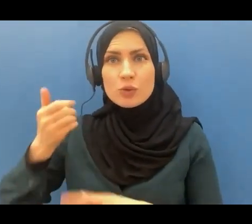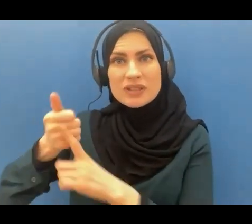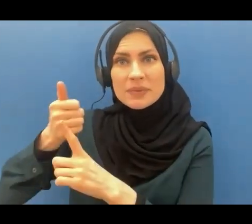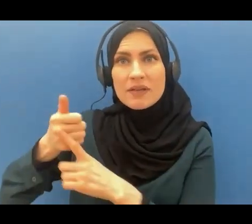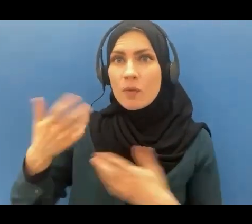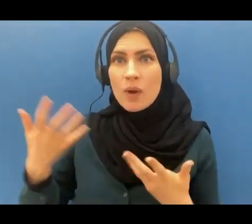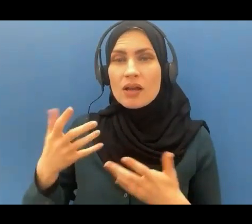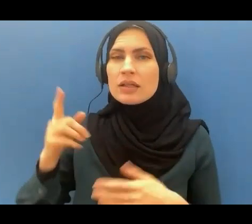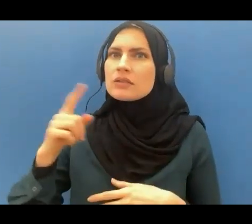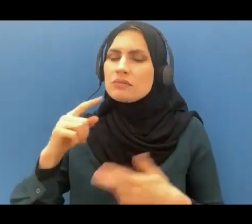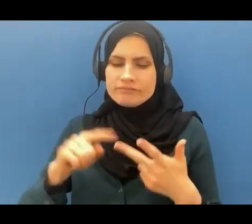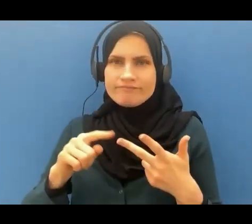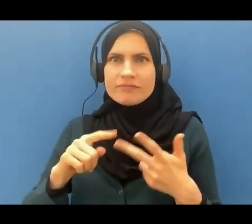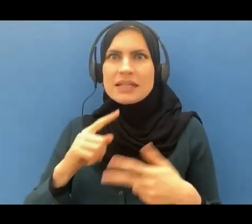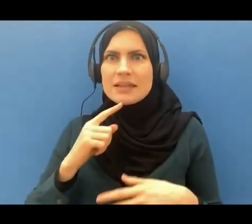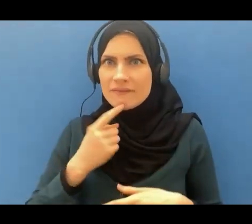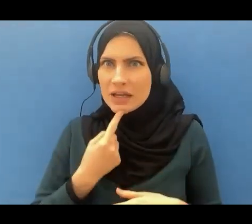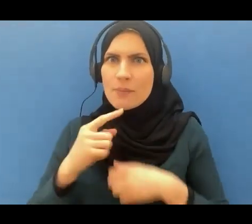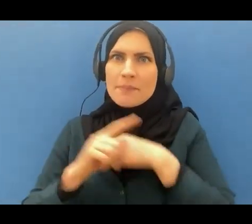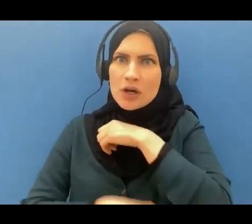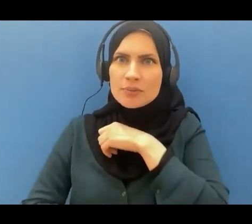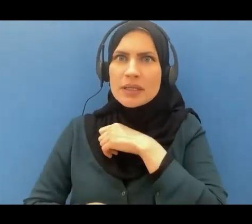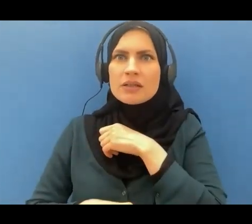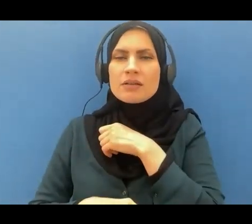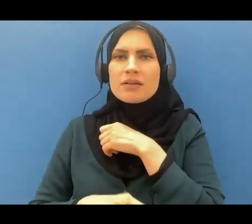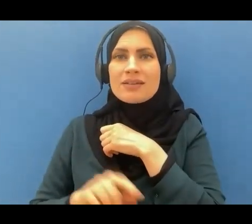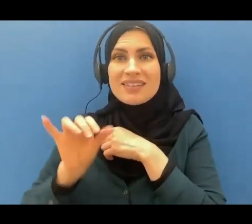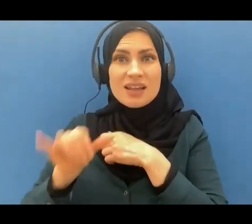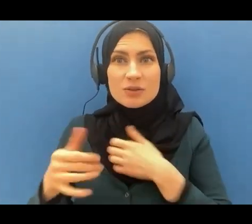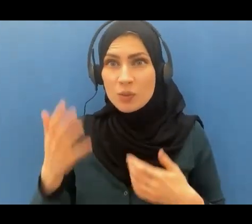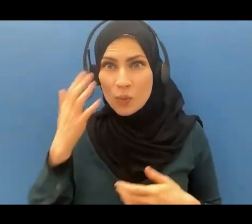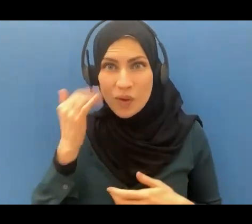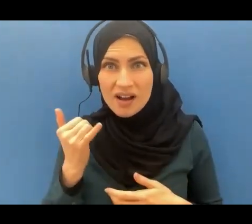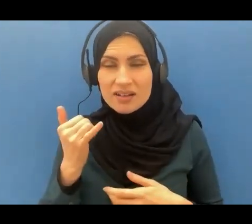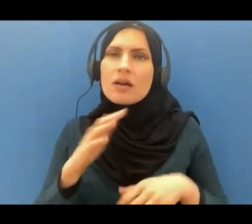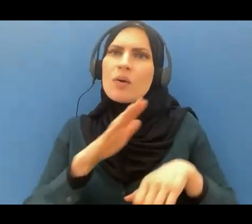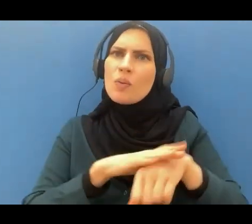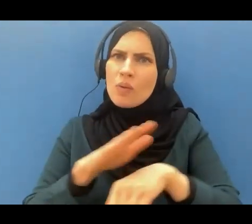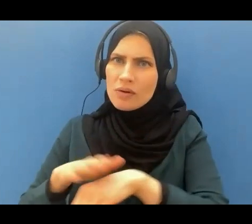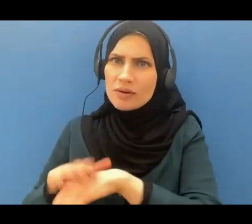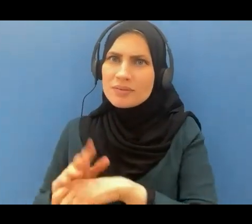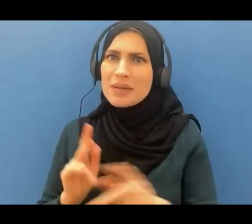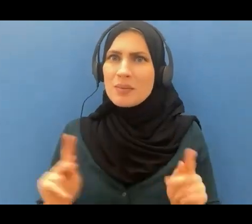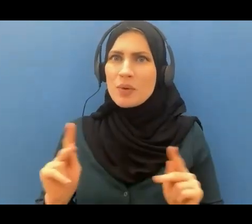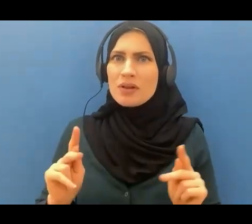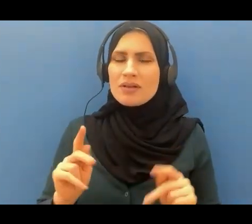punishment it is to warn those who are daring his power